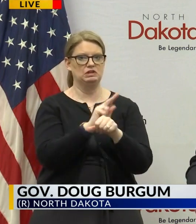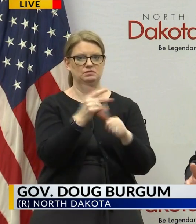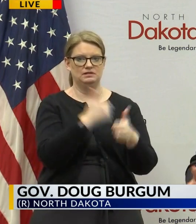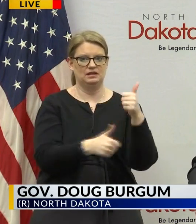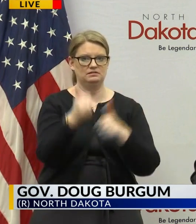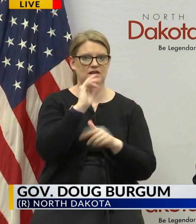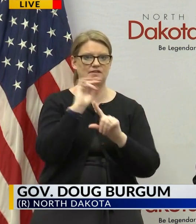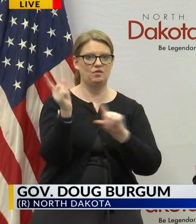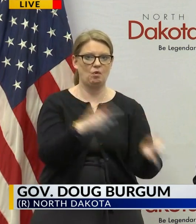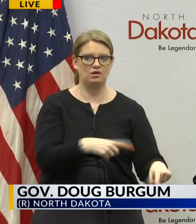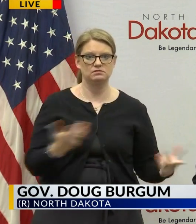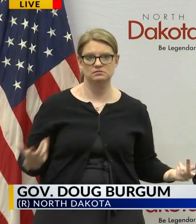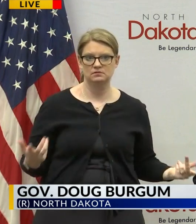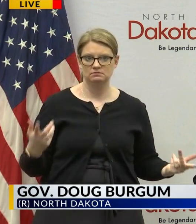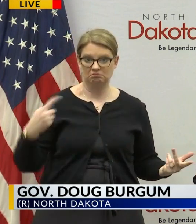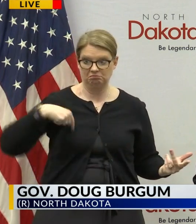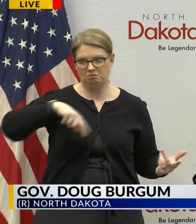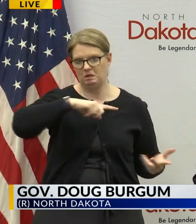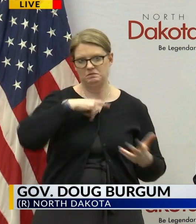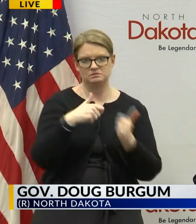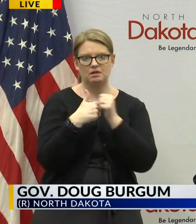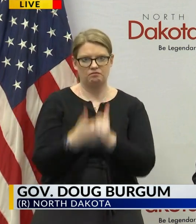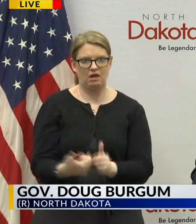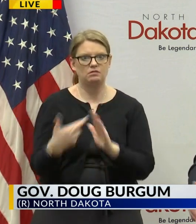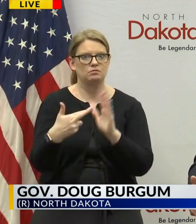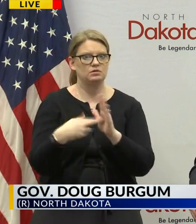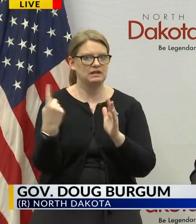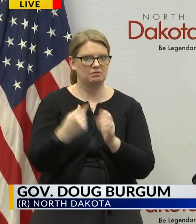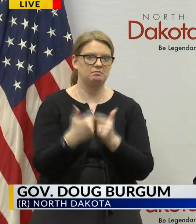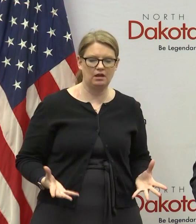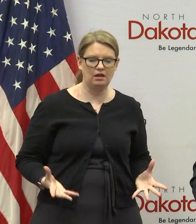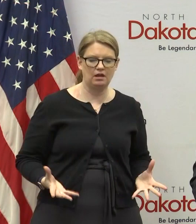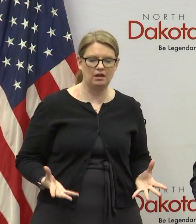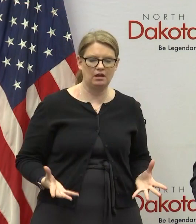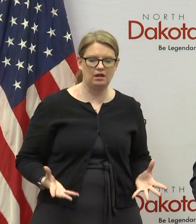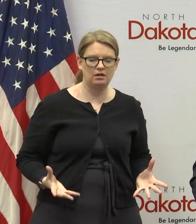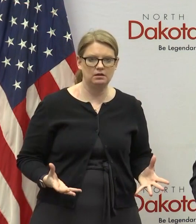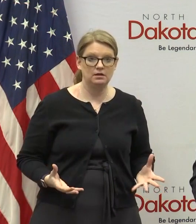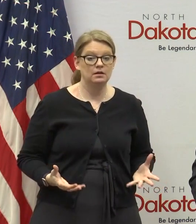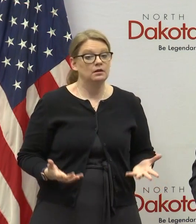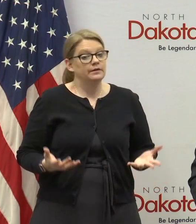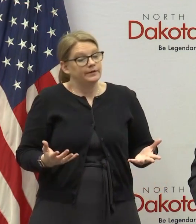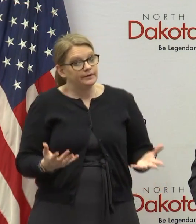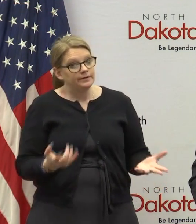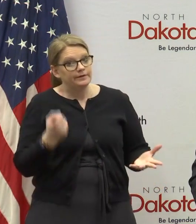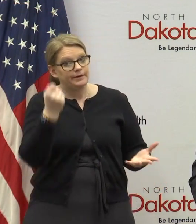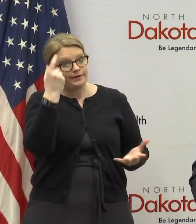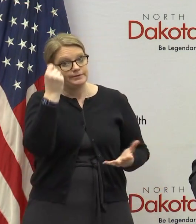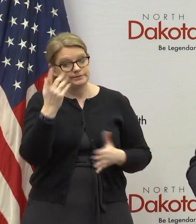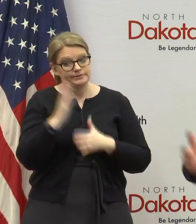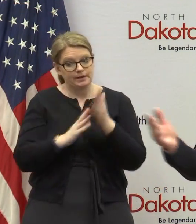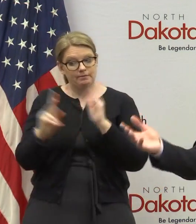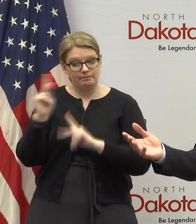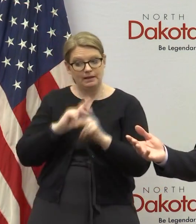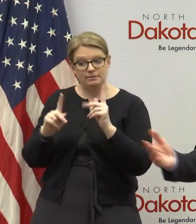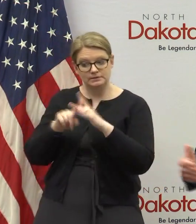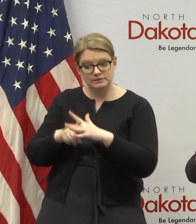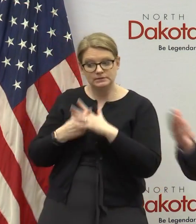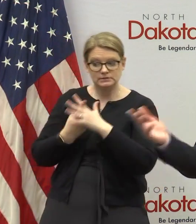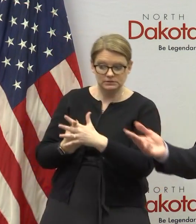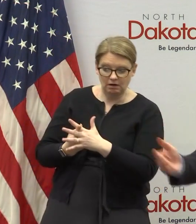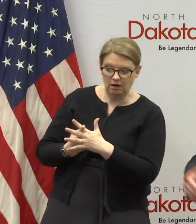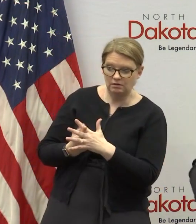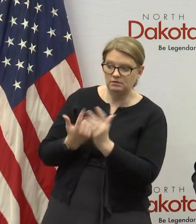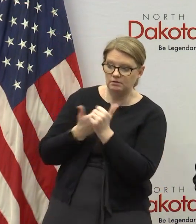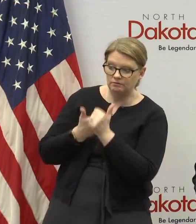because it would all just be happening but what happens is start complying and then they might see their